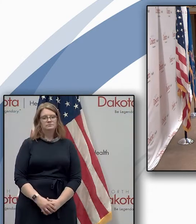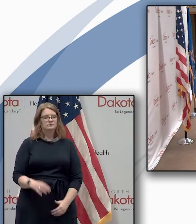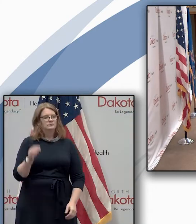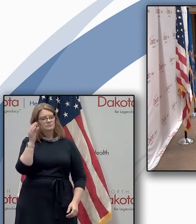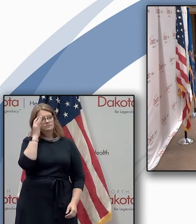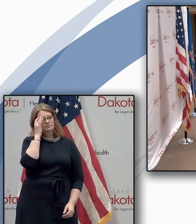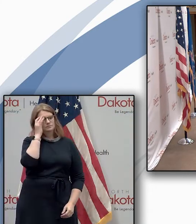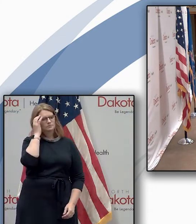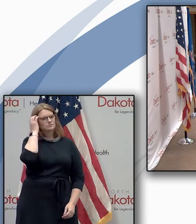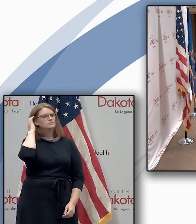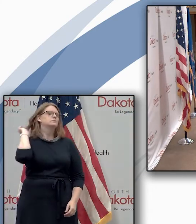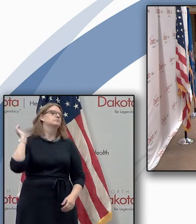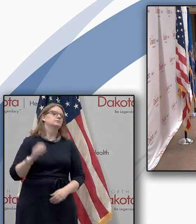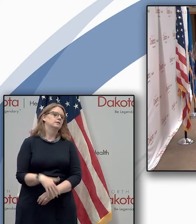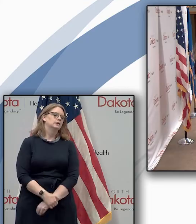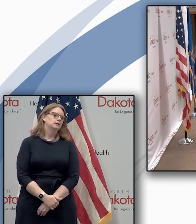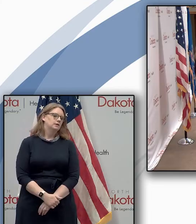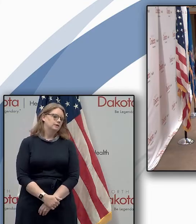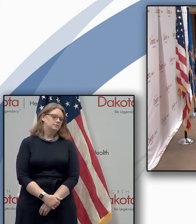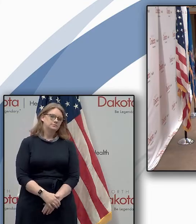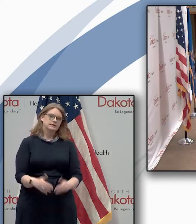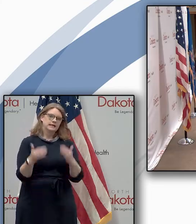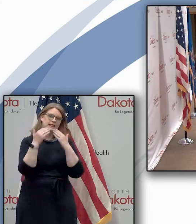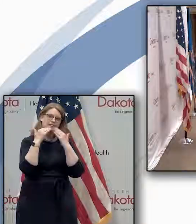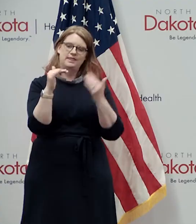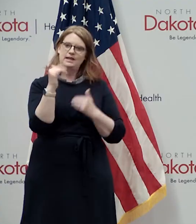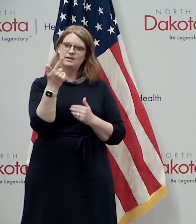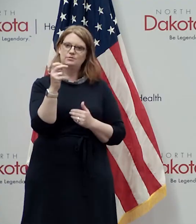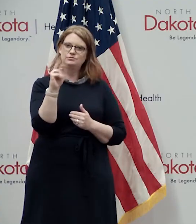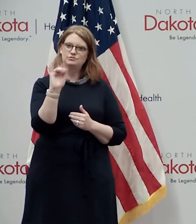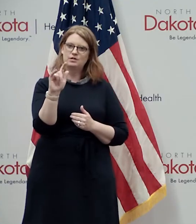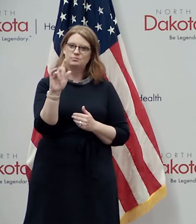thank you general doorman